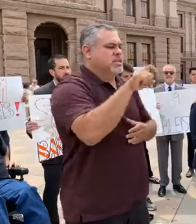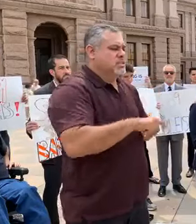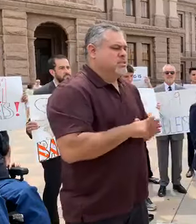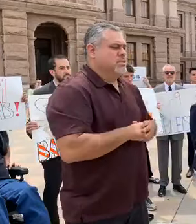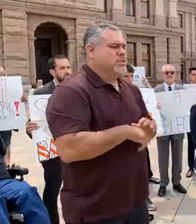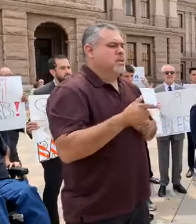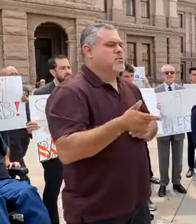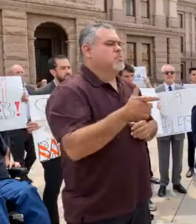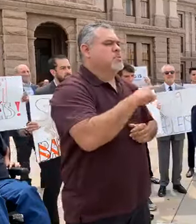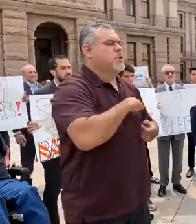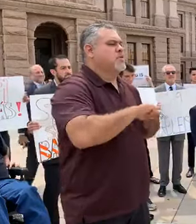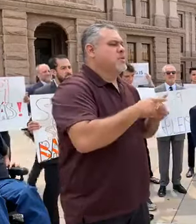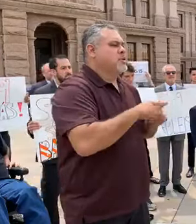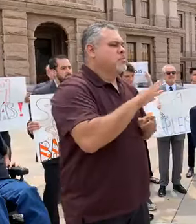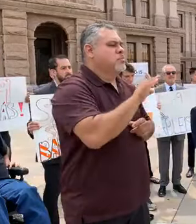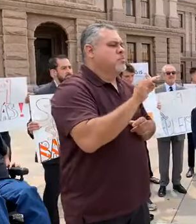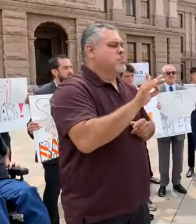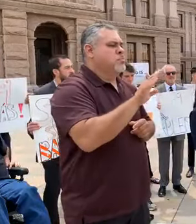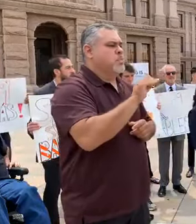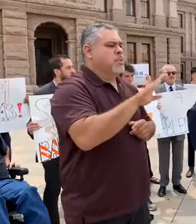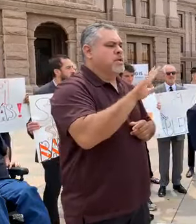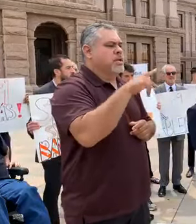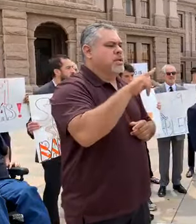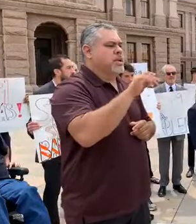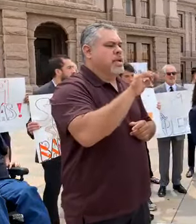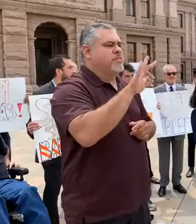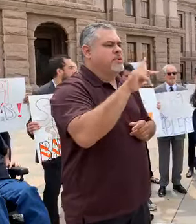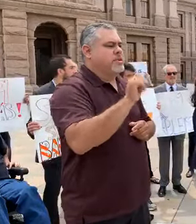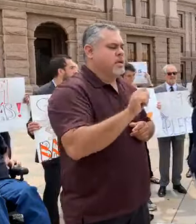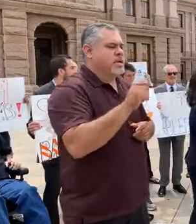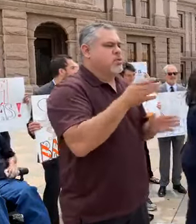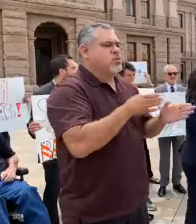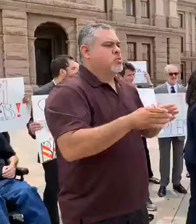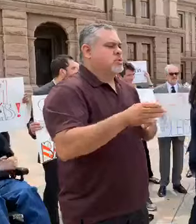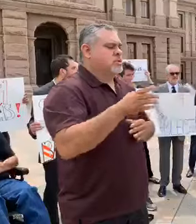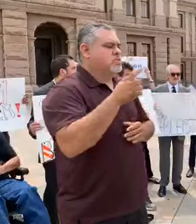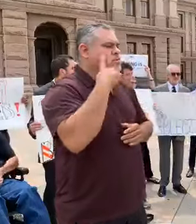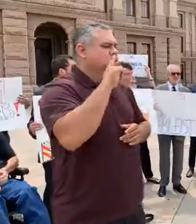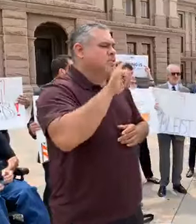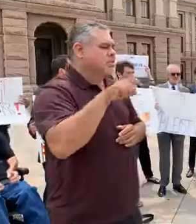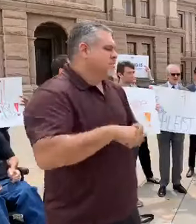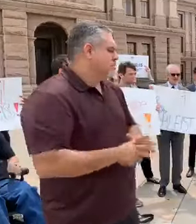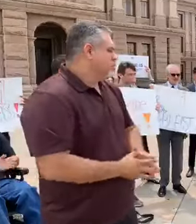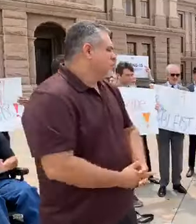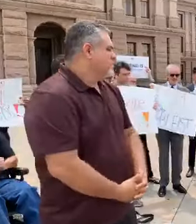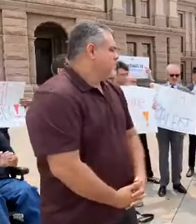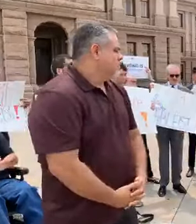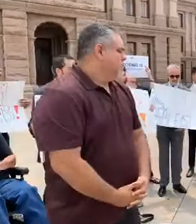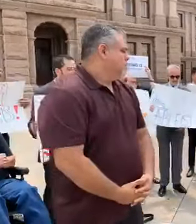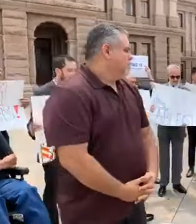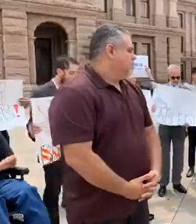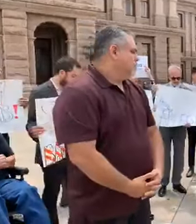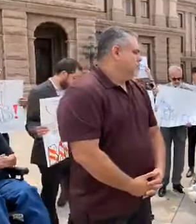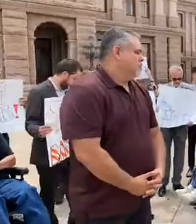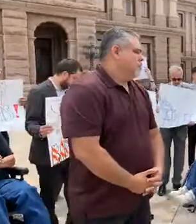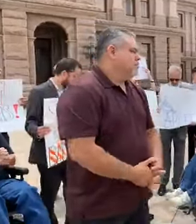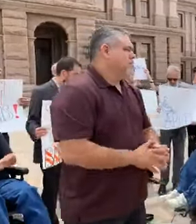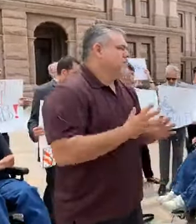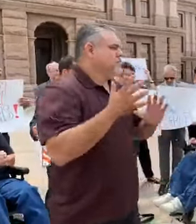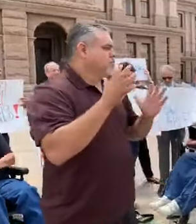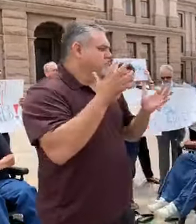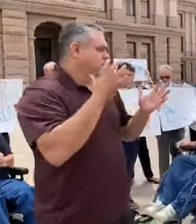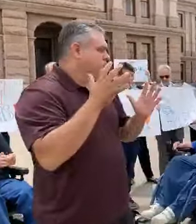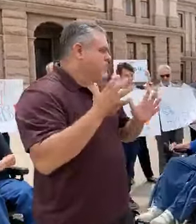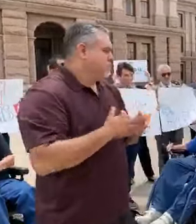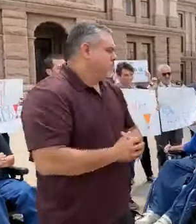I'm going to pass it off to my friend, Bof Kafka, who's the organizer of Rev Up Texas. Thank you. Thank you. Yeah, good.